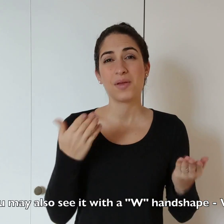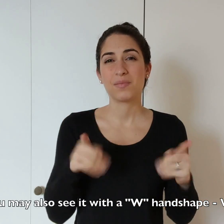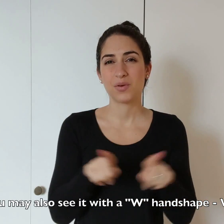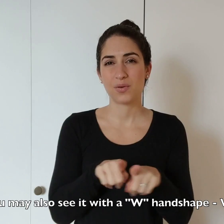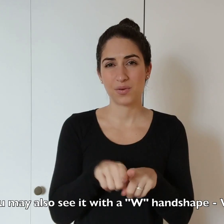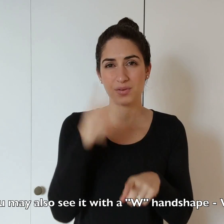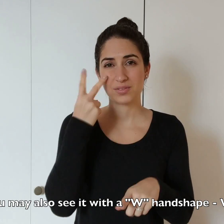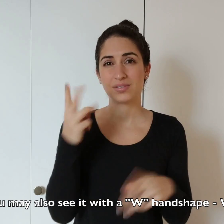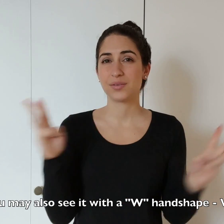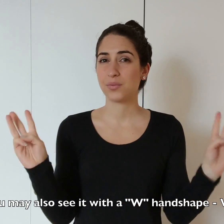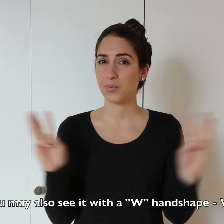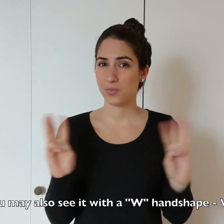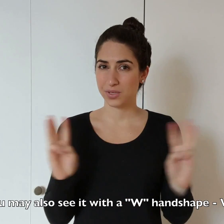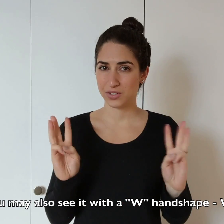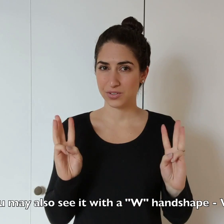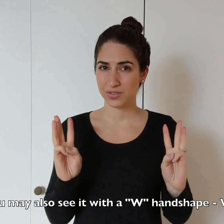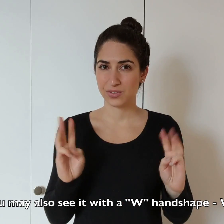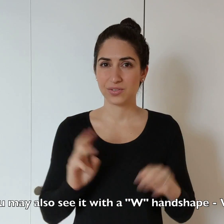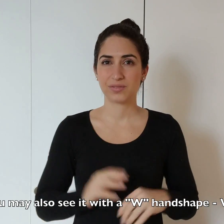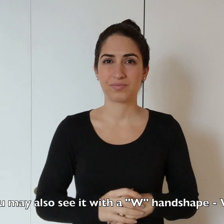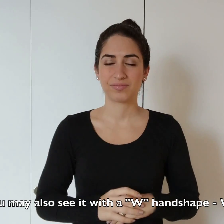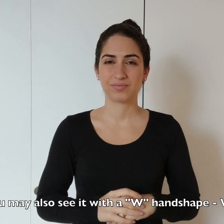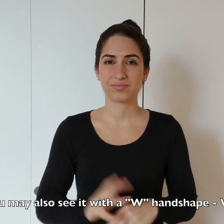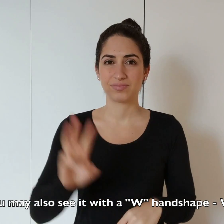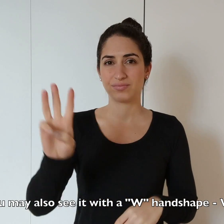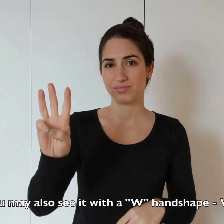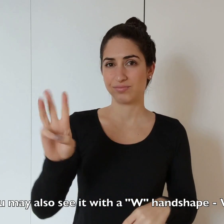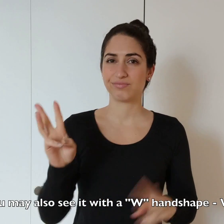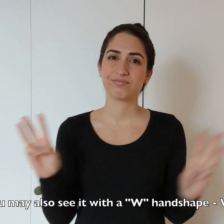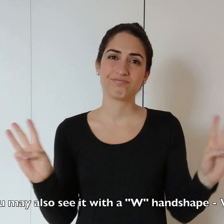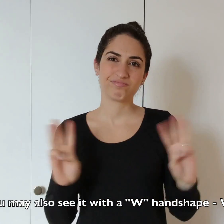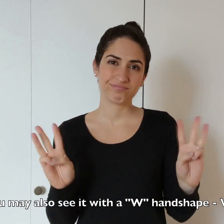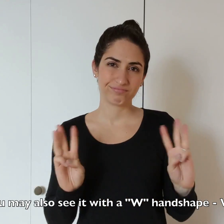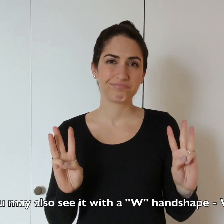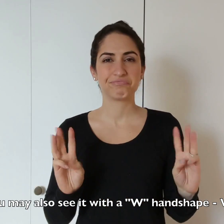You may also see it with a W-hand shape. WINTER.